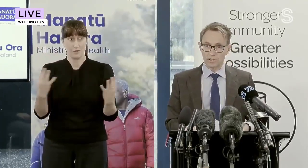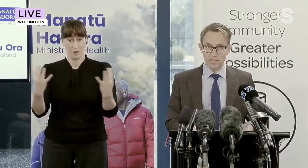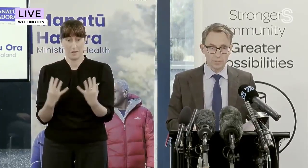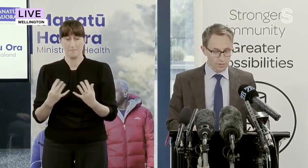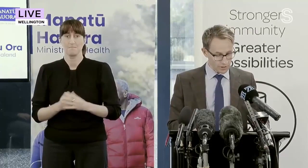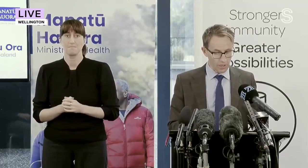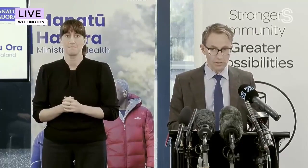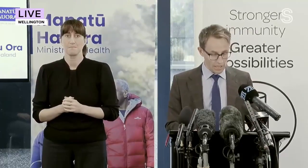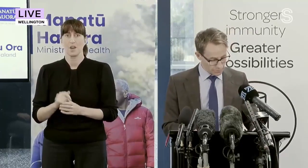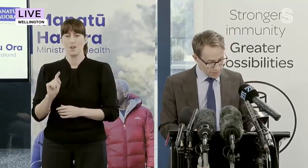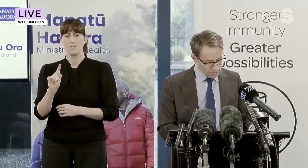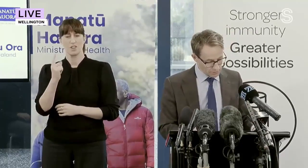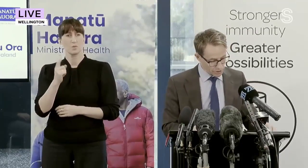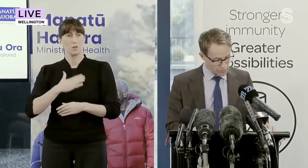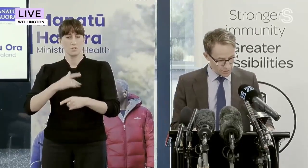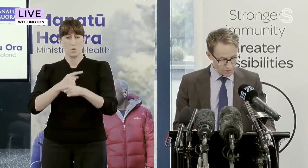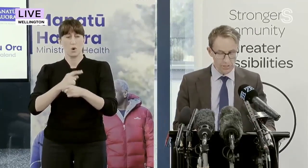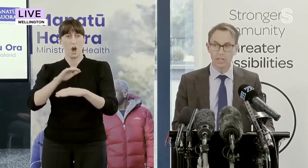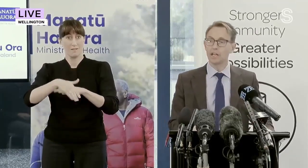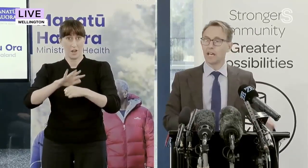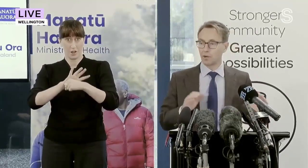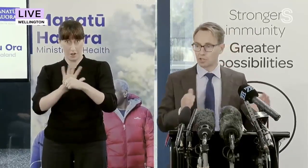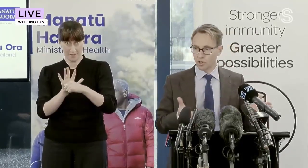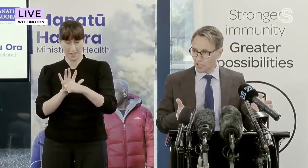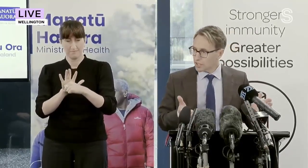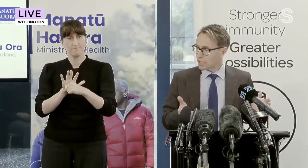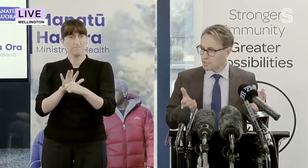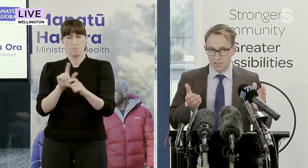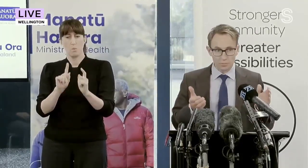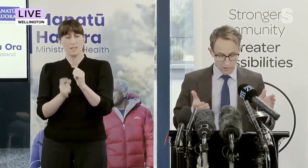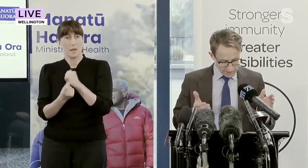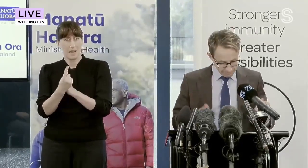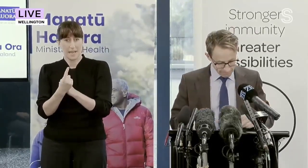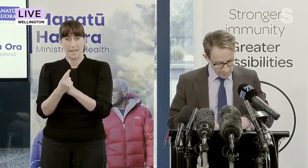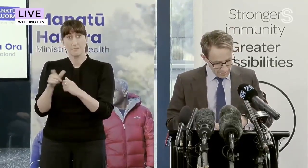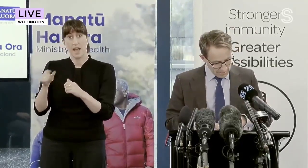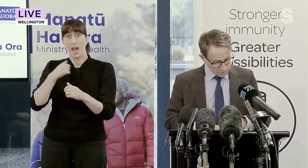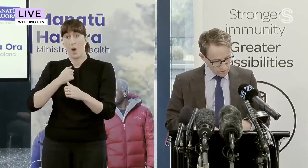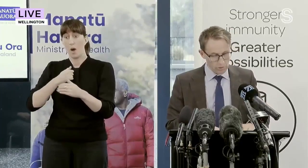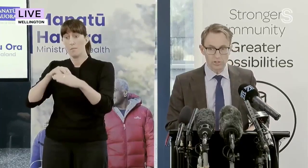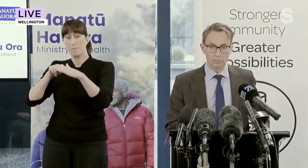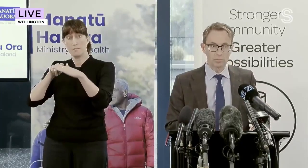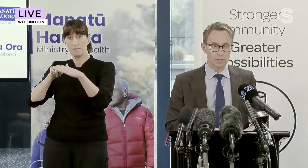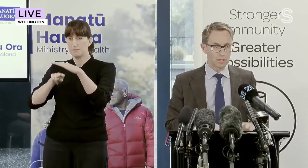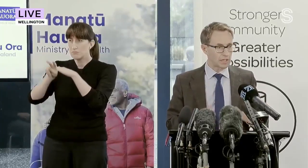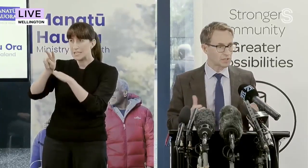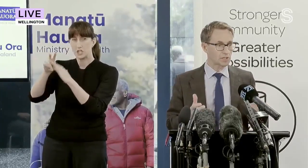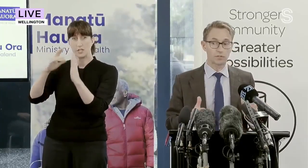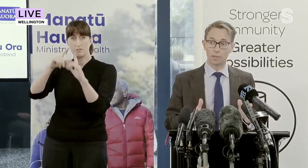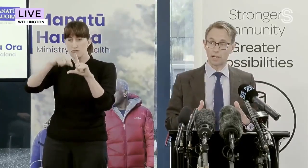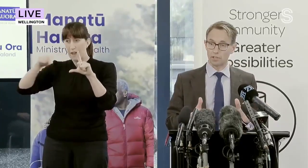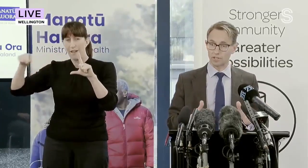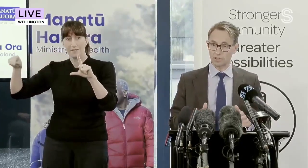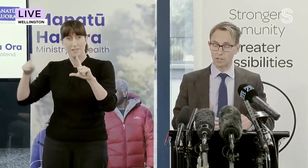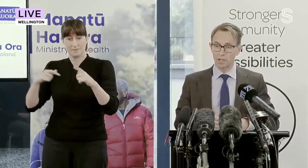with an assessment of the current outbreak of COVID-19, how we're tracking against the modelling, and also some analysis